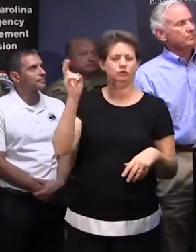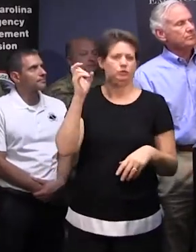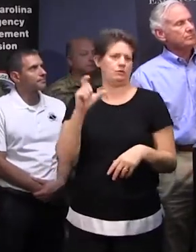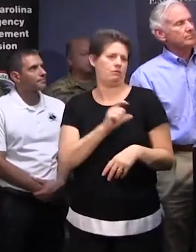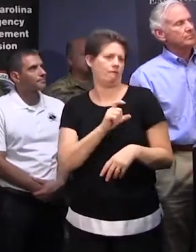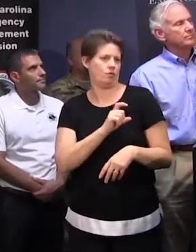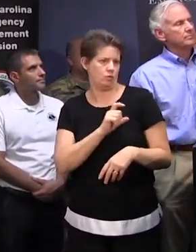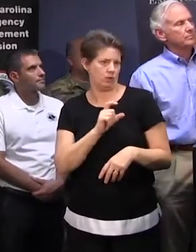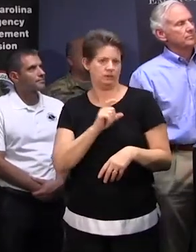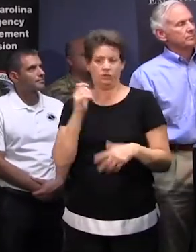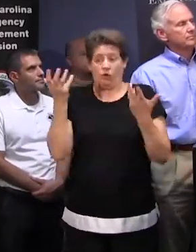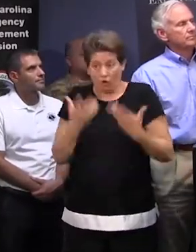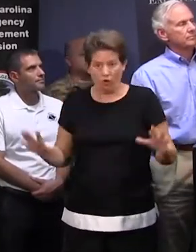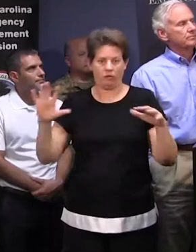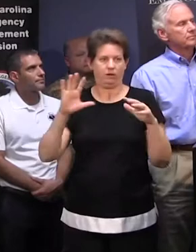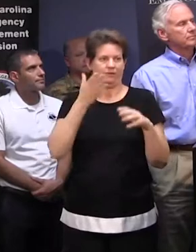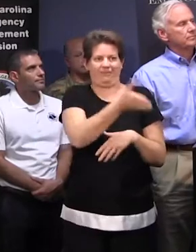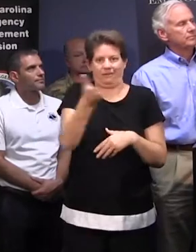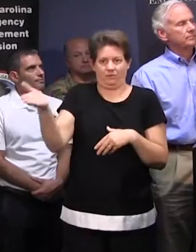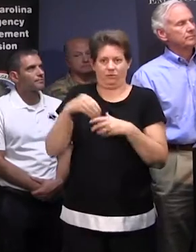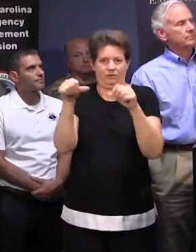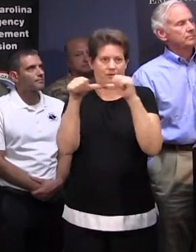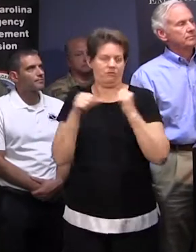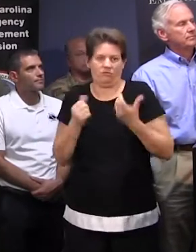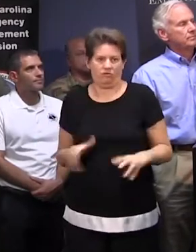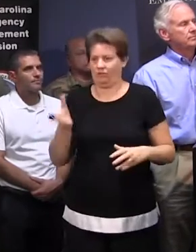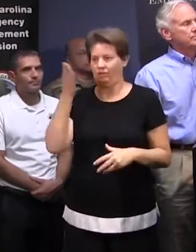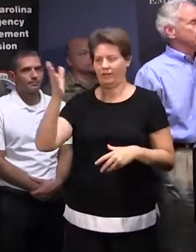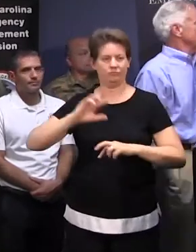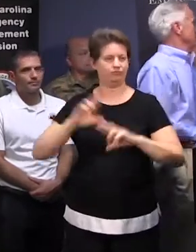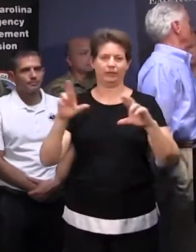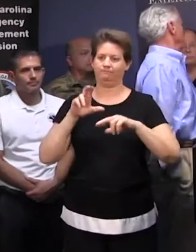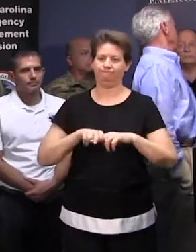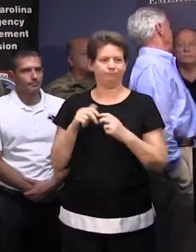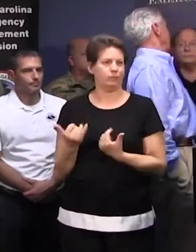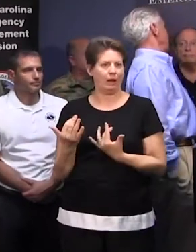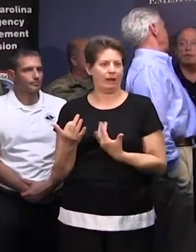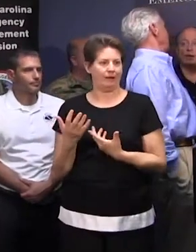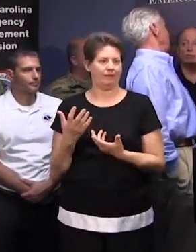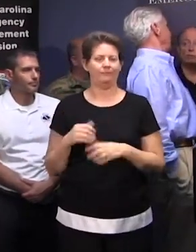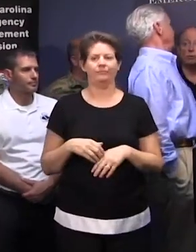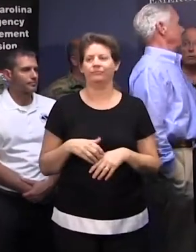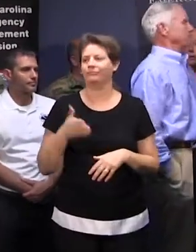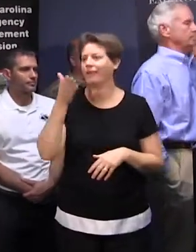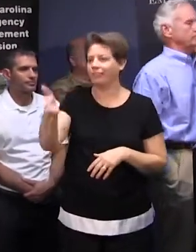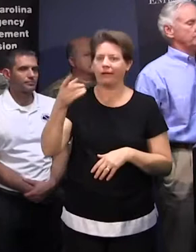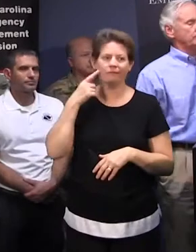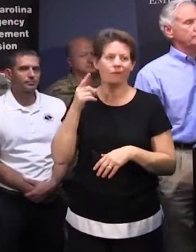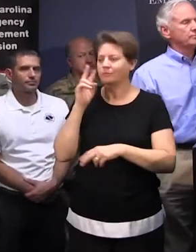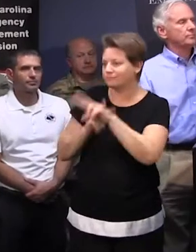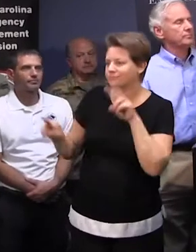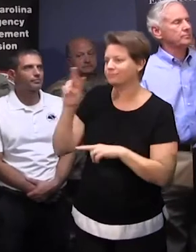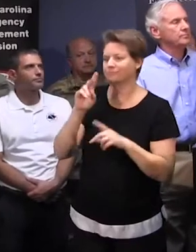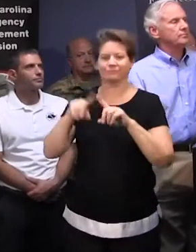enforcement officers that are pre-staged. They're in the areas now. They're pre-positioned. They were there for law enforcement missions ahead